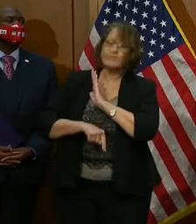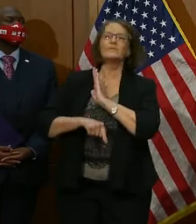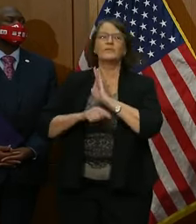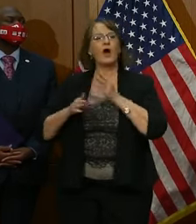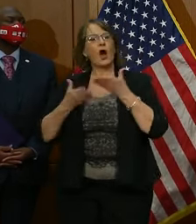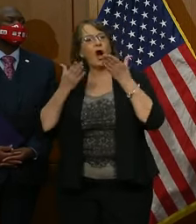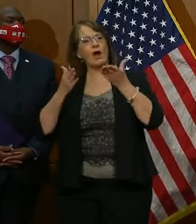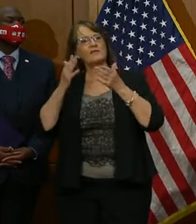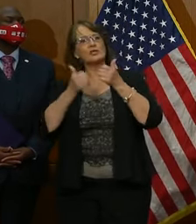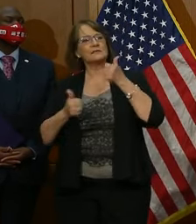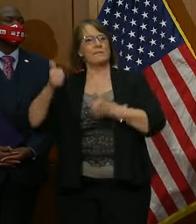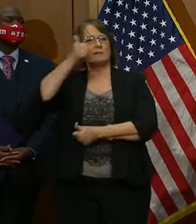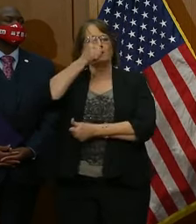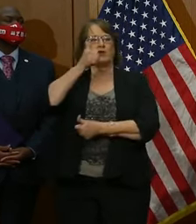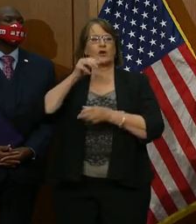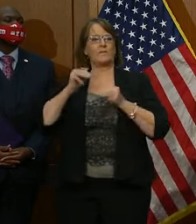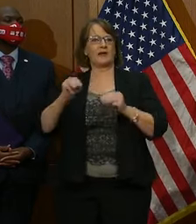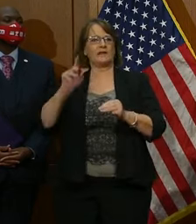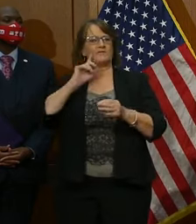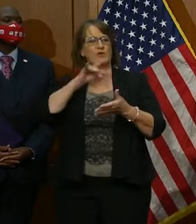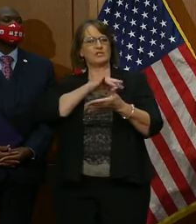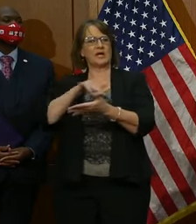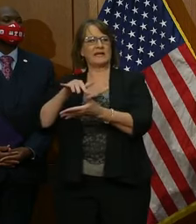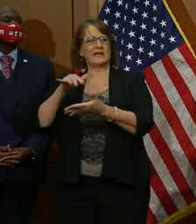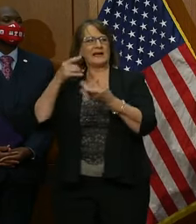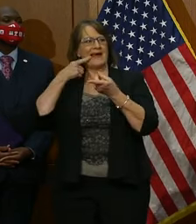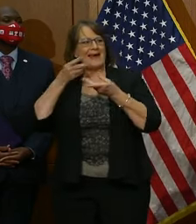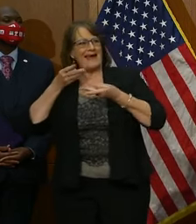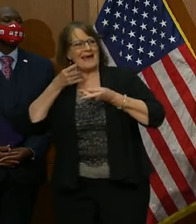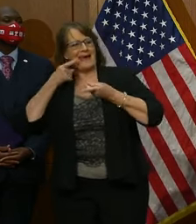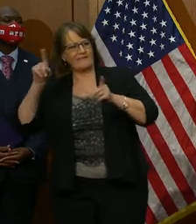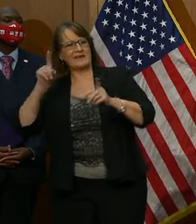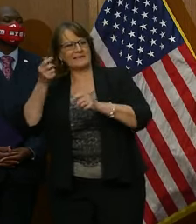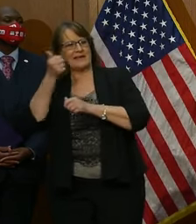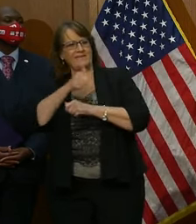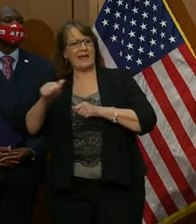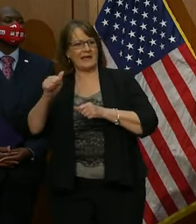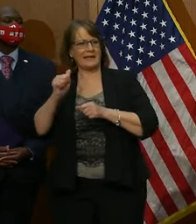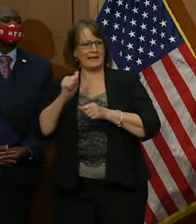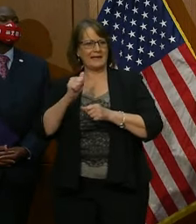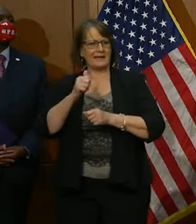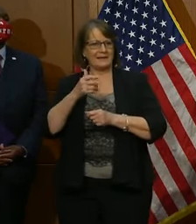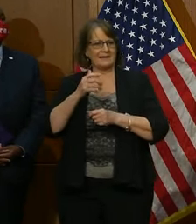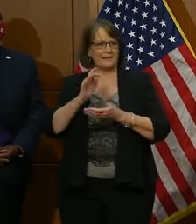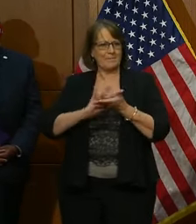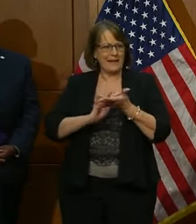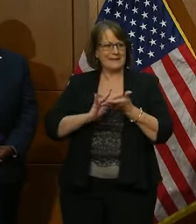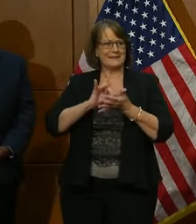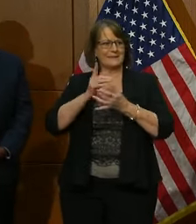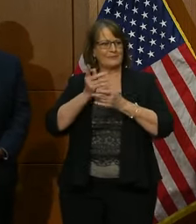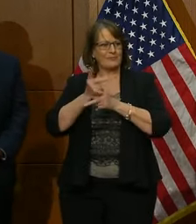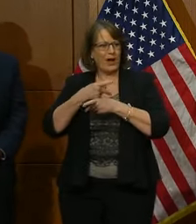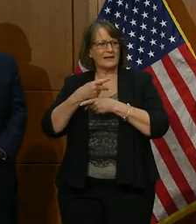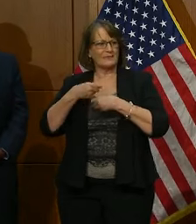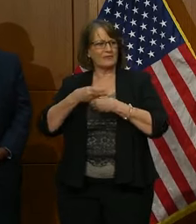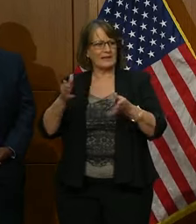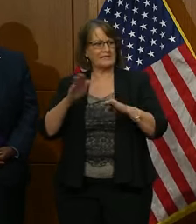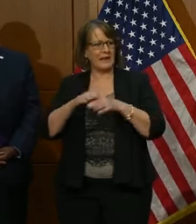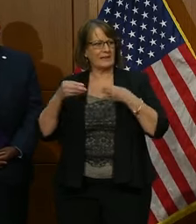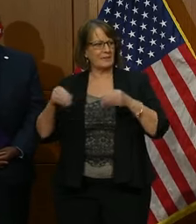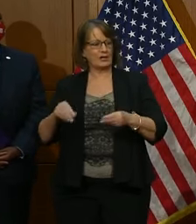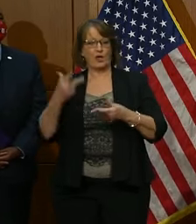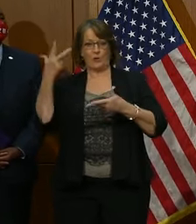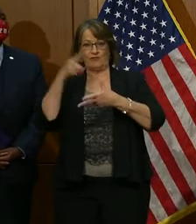method for studying the efficacy of any drug or vaccine before these products are released on the market. So I want to quickly discuss